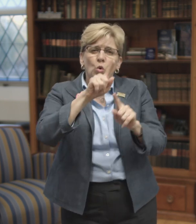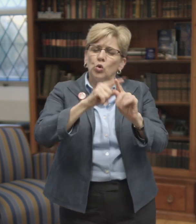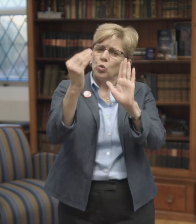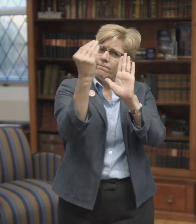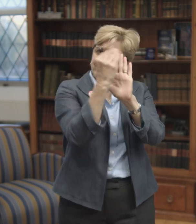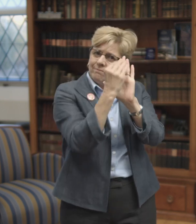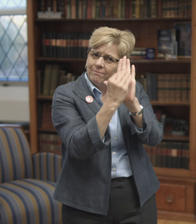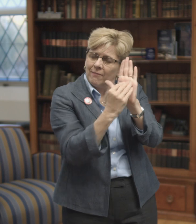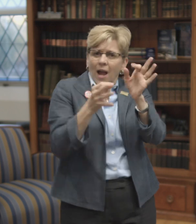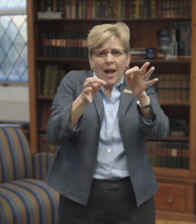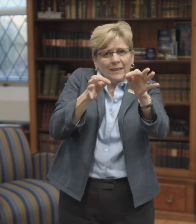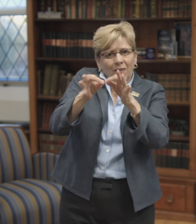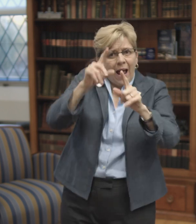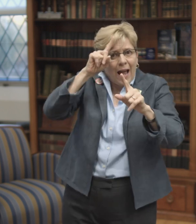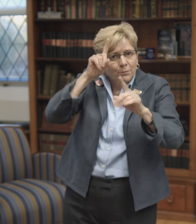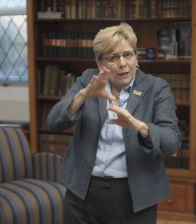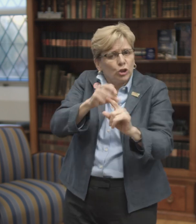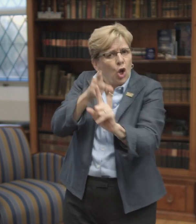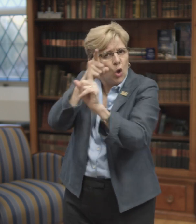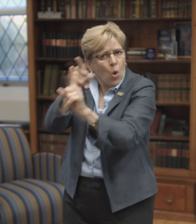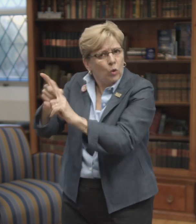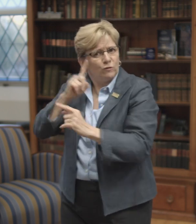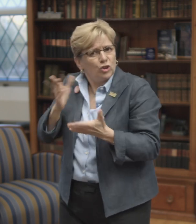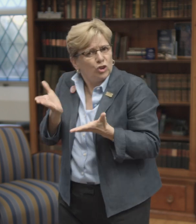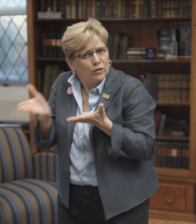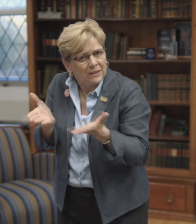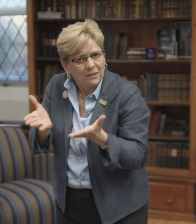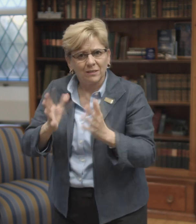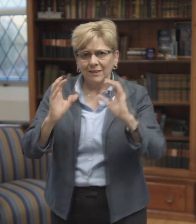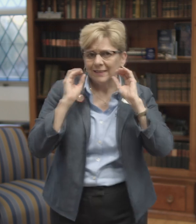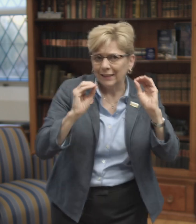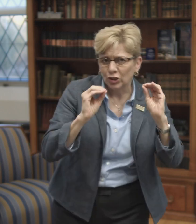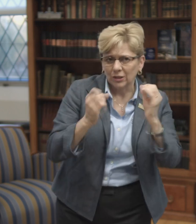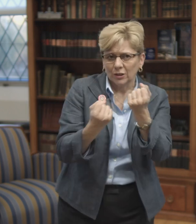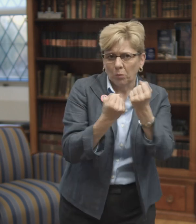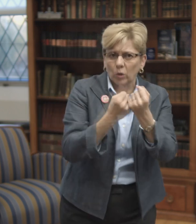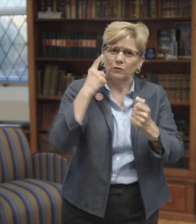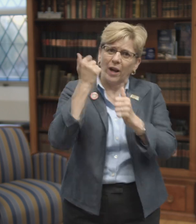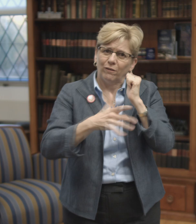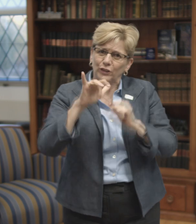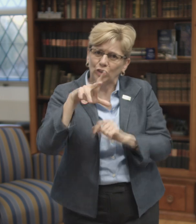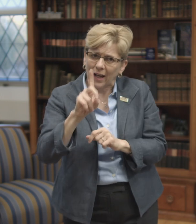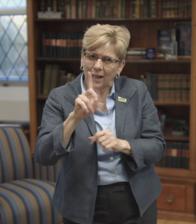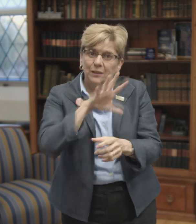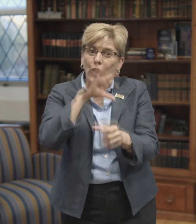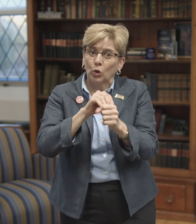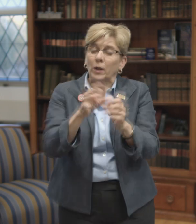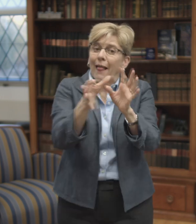It's a tool that will document and define expectations and goals for services to be provided, teaching, and support that's